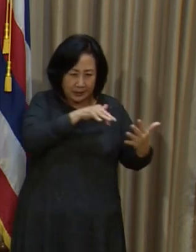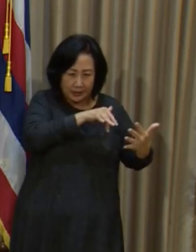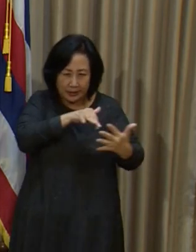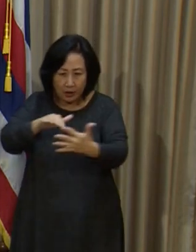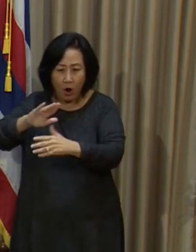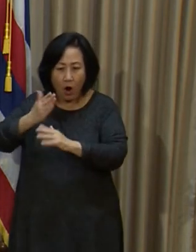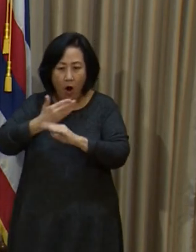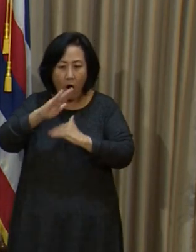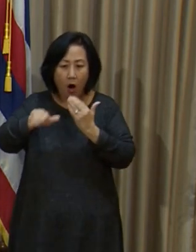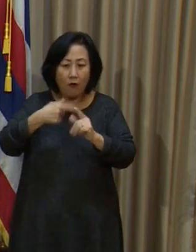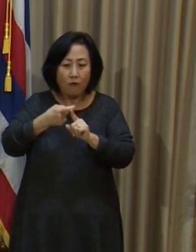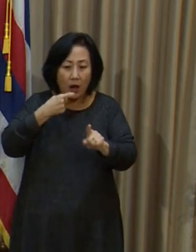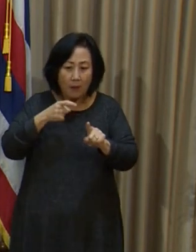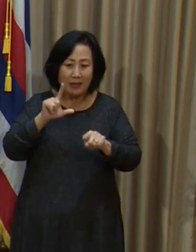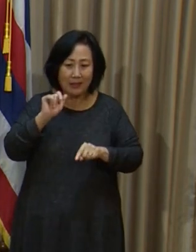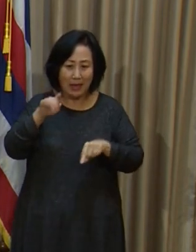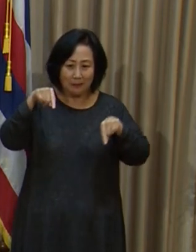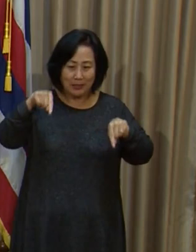specimens.